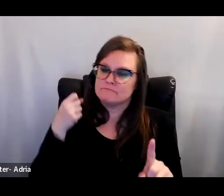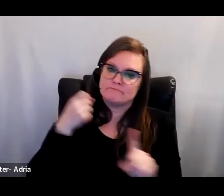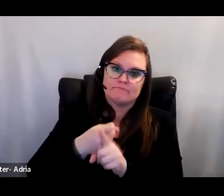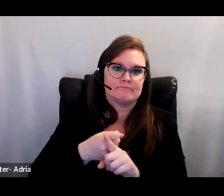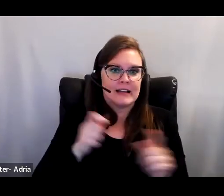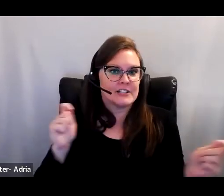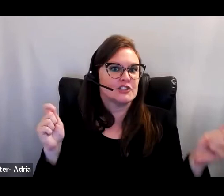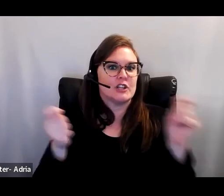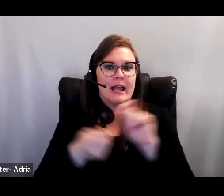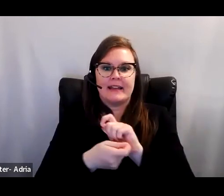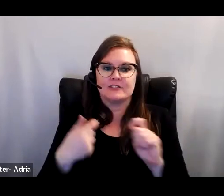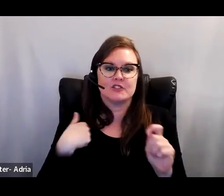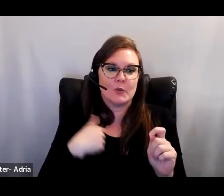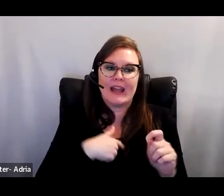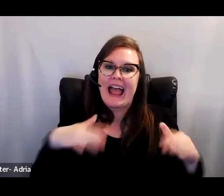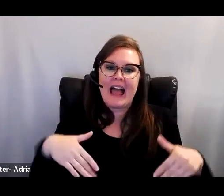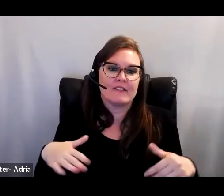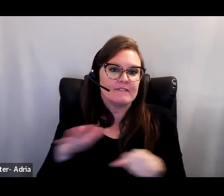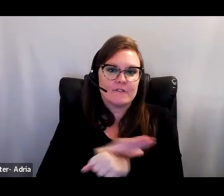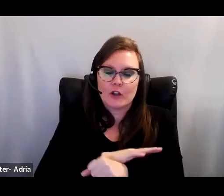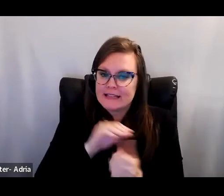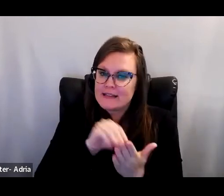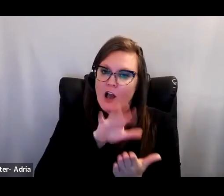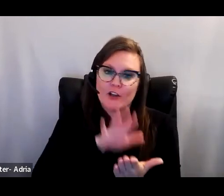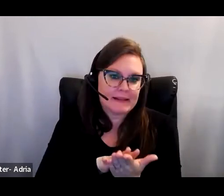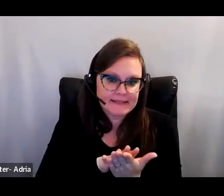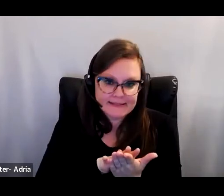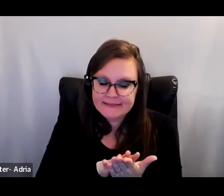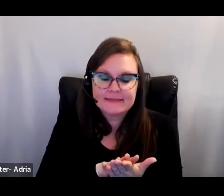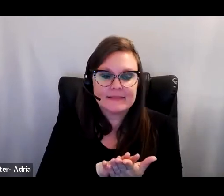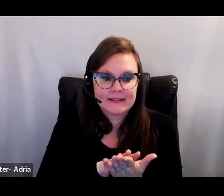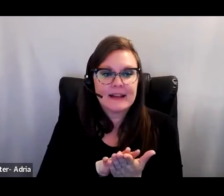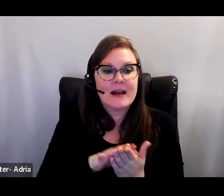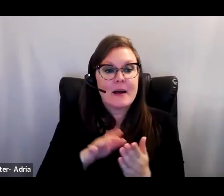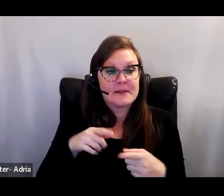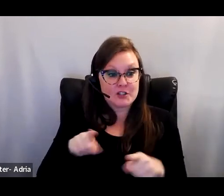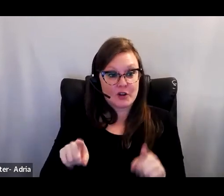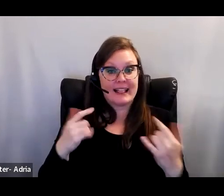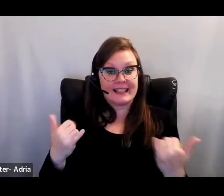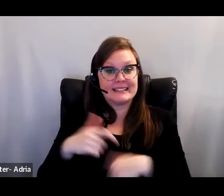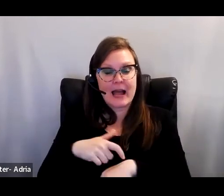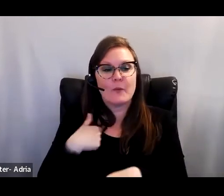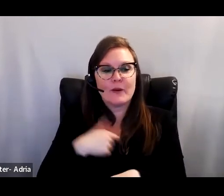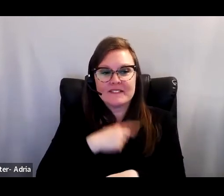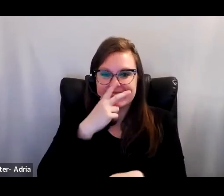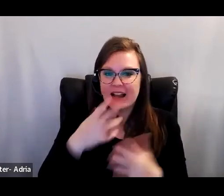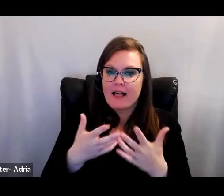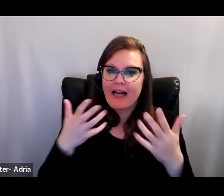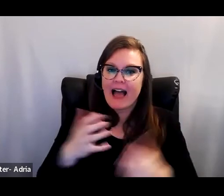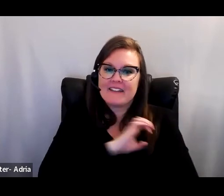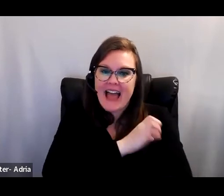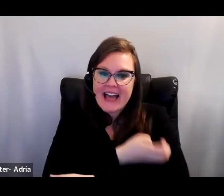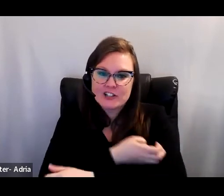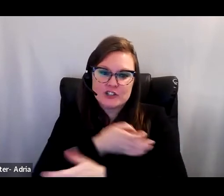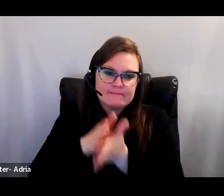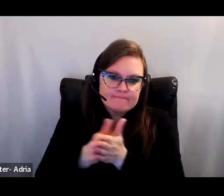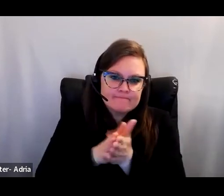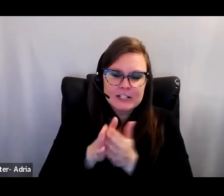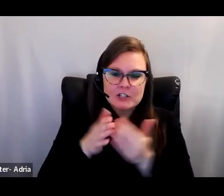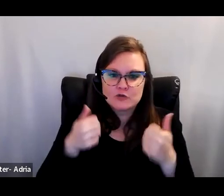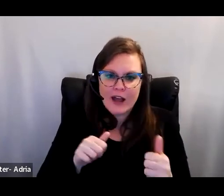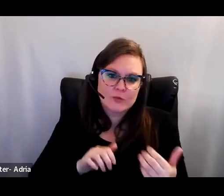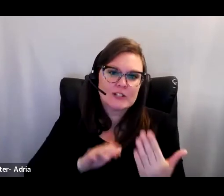we have not yet fully documented. During the same period, we've also witnessed increased energy to address persistent systemic racism.